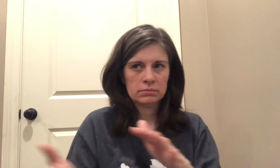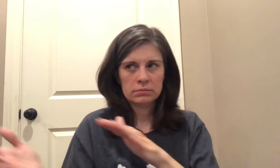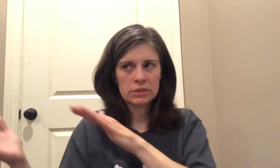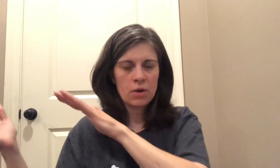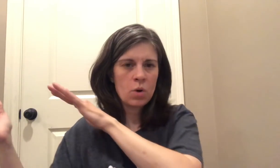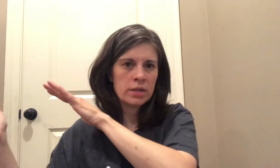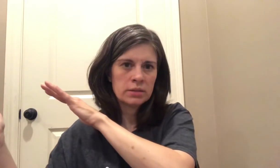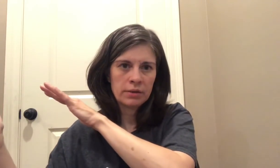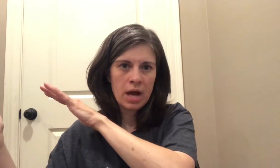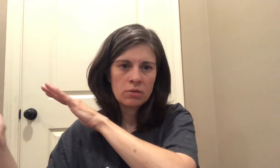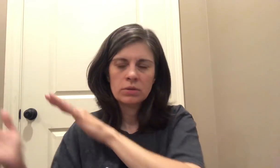day one until now